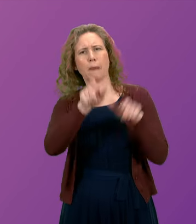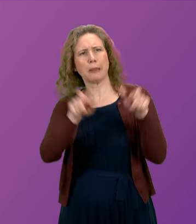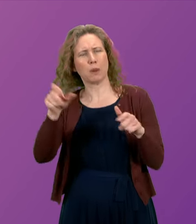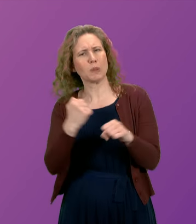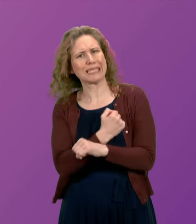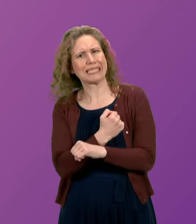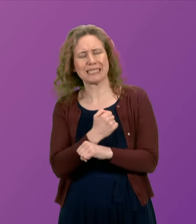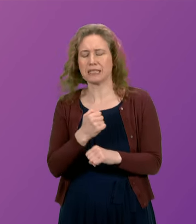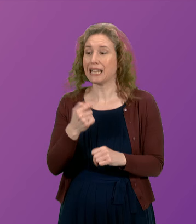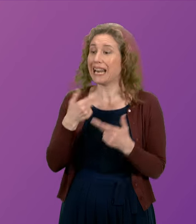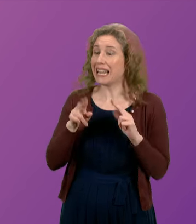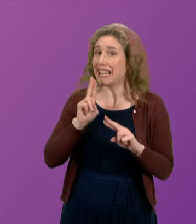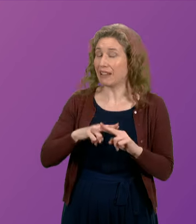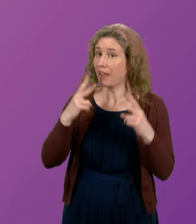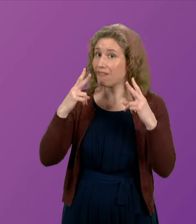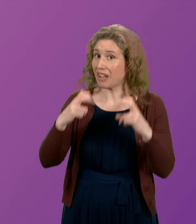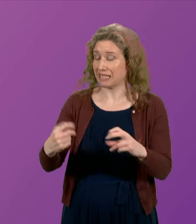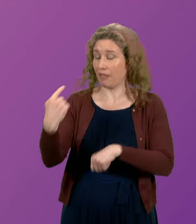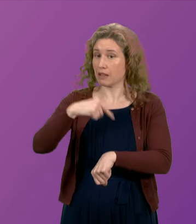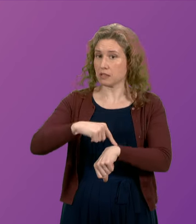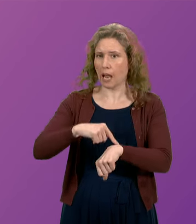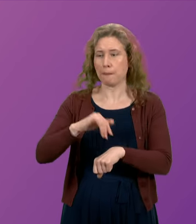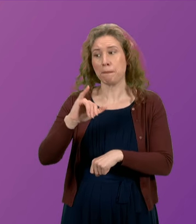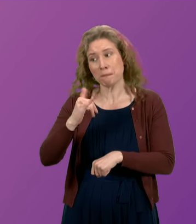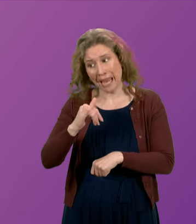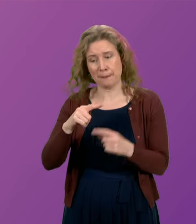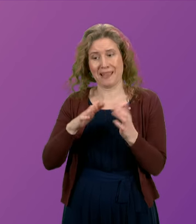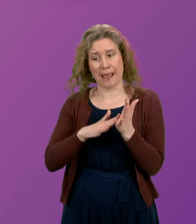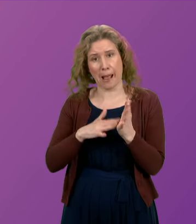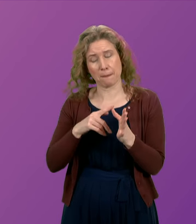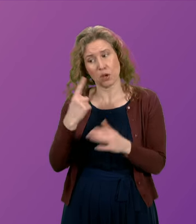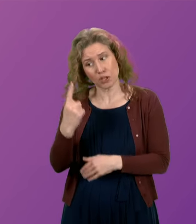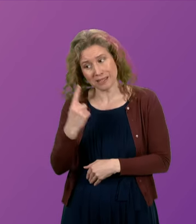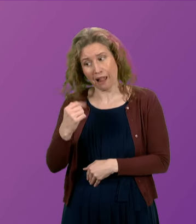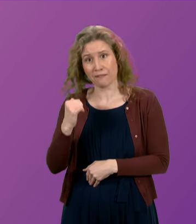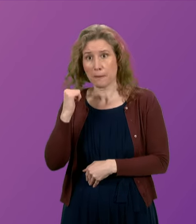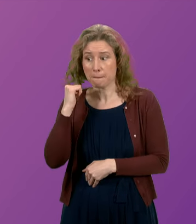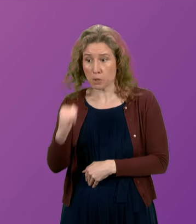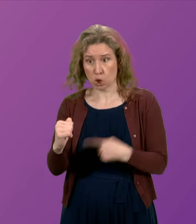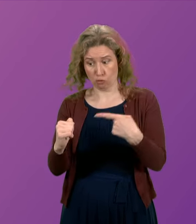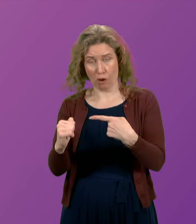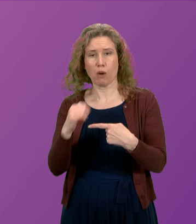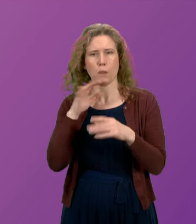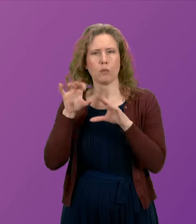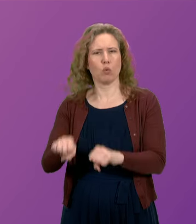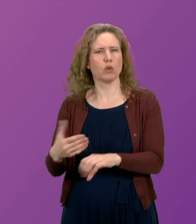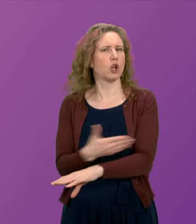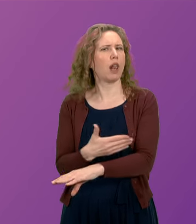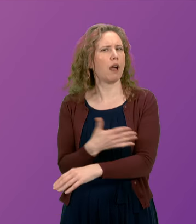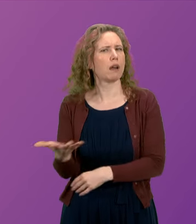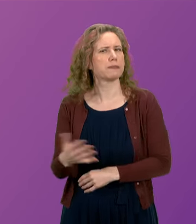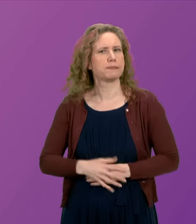if there had been an investigation at the time perhaps Emma's murder might have been caught sooner. First Minister.